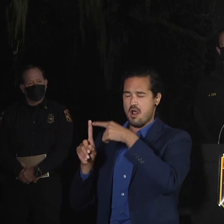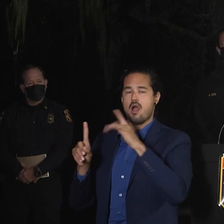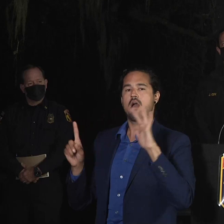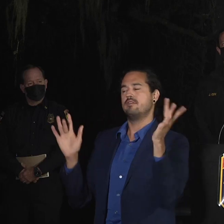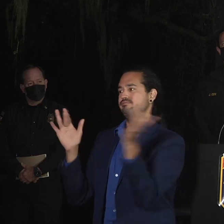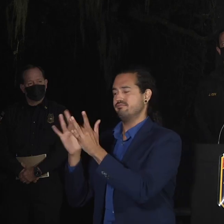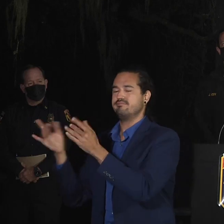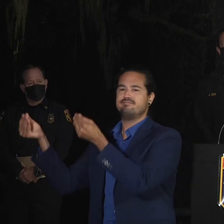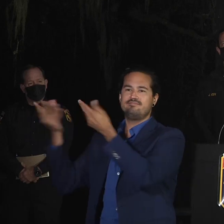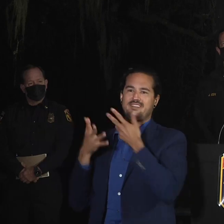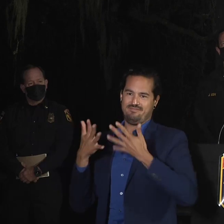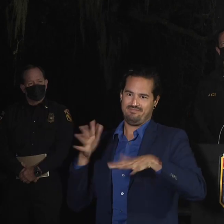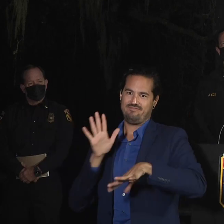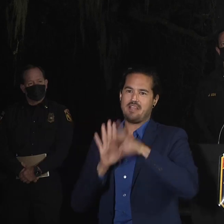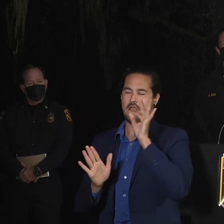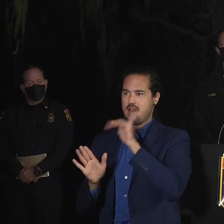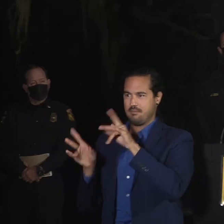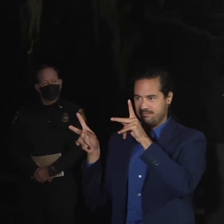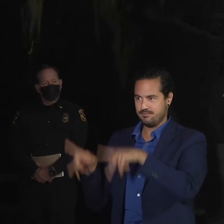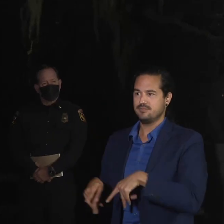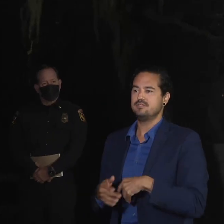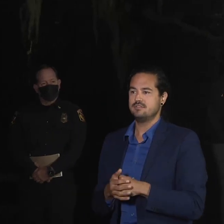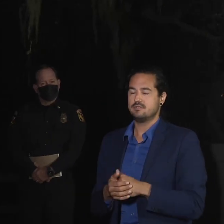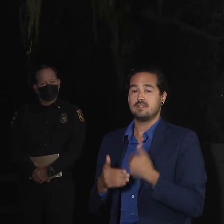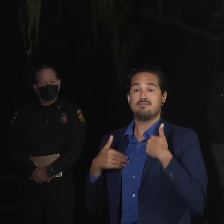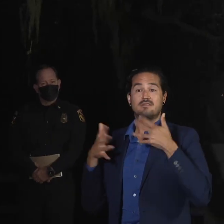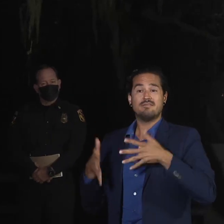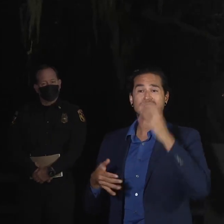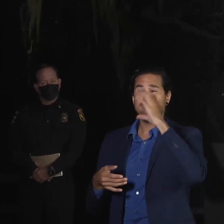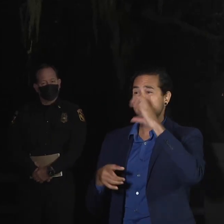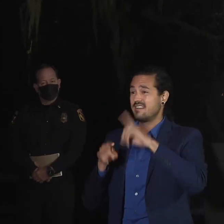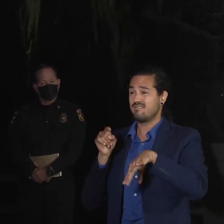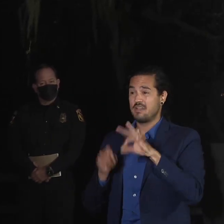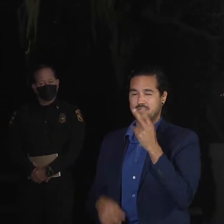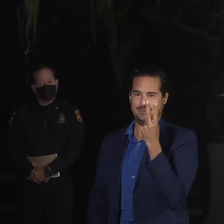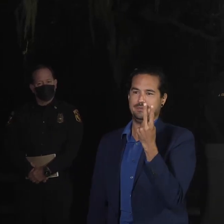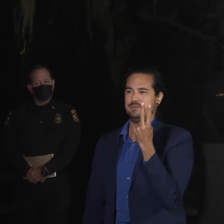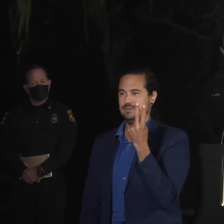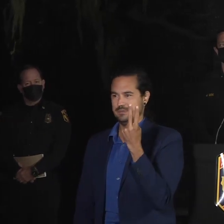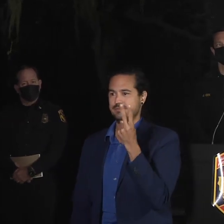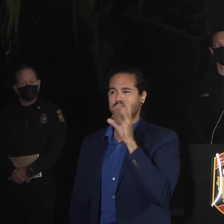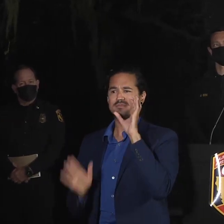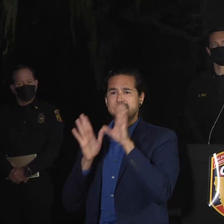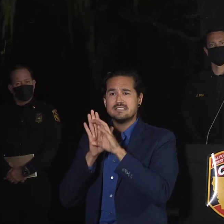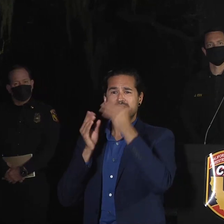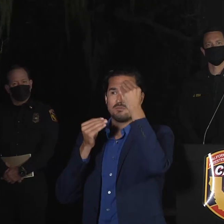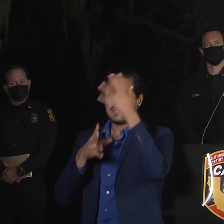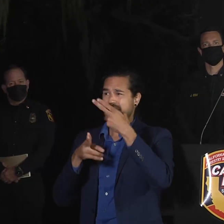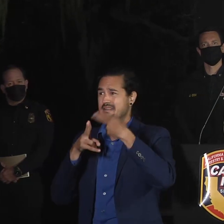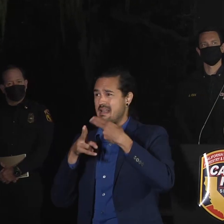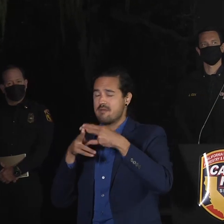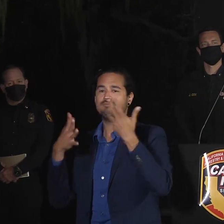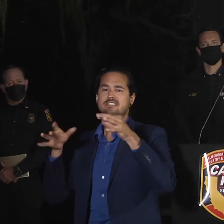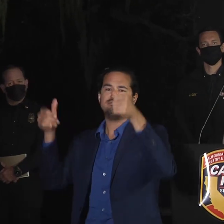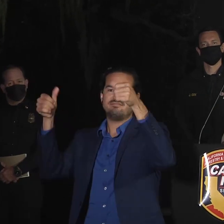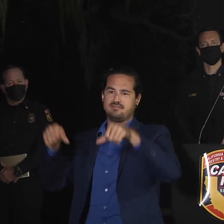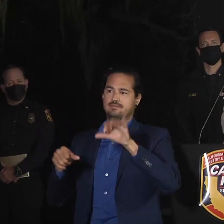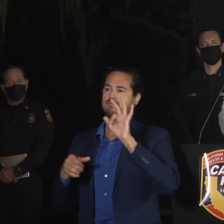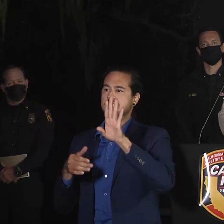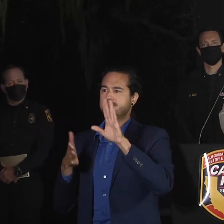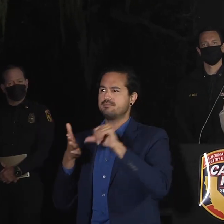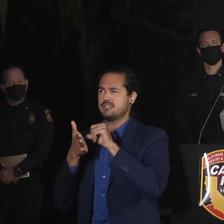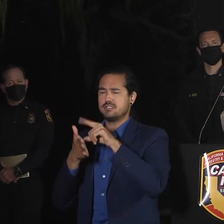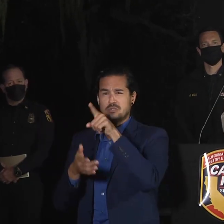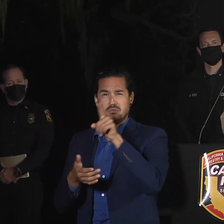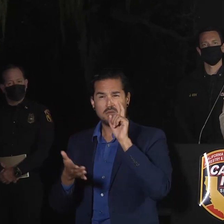just encourage if you've heard from those two people, their pictures, their information is on our Facebook page to take a look at that. And if you, again, if you recognize them or you